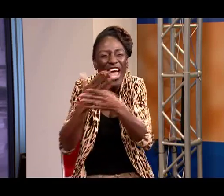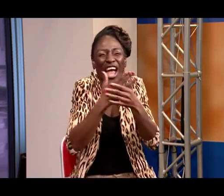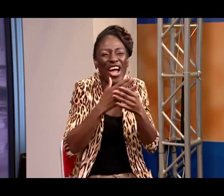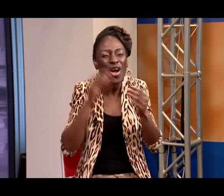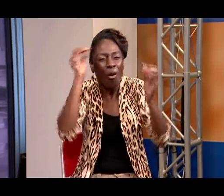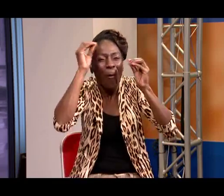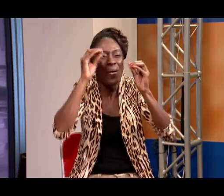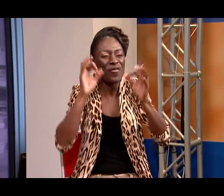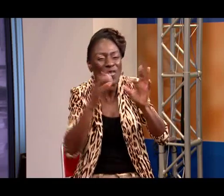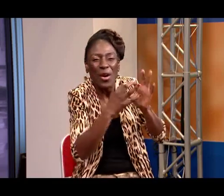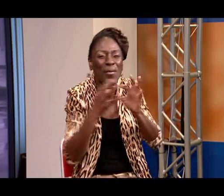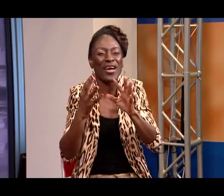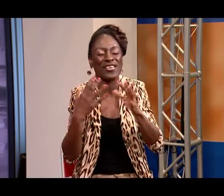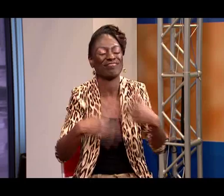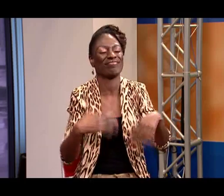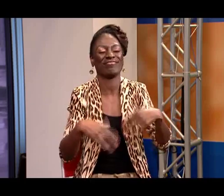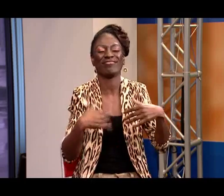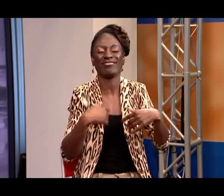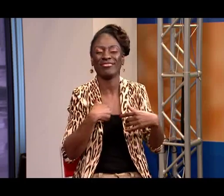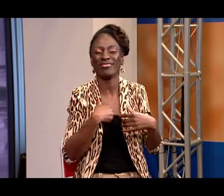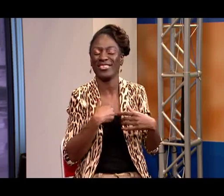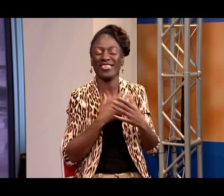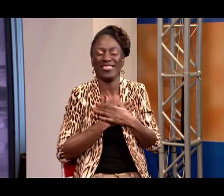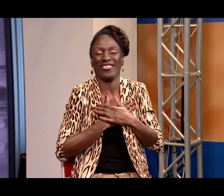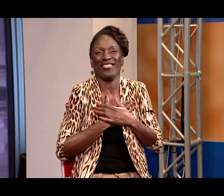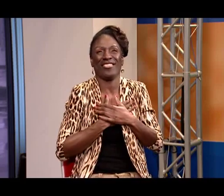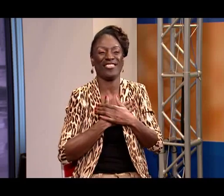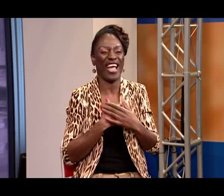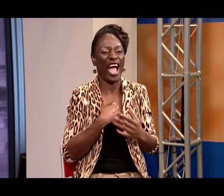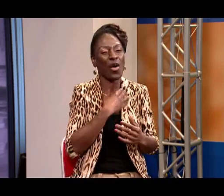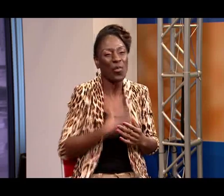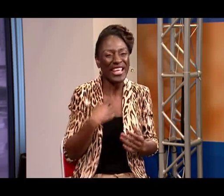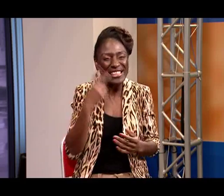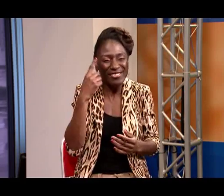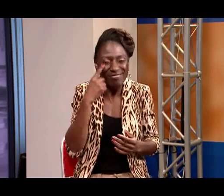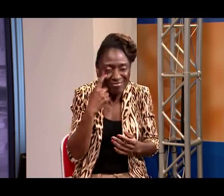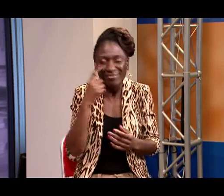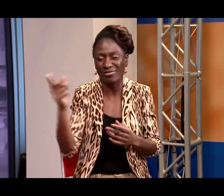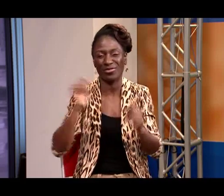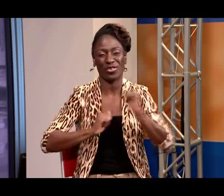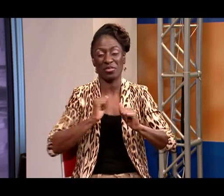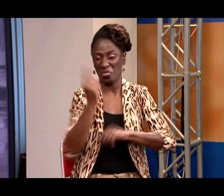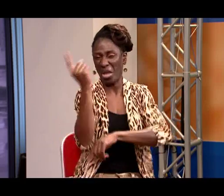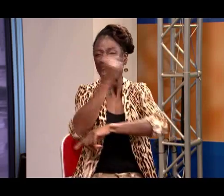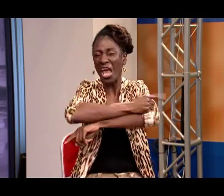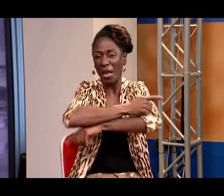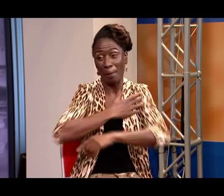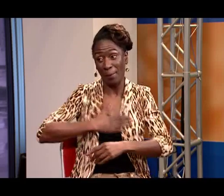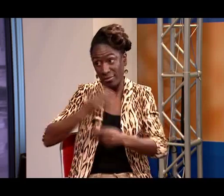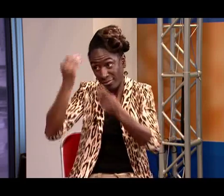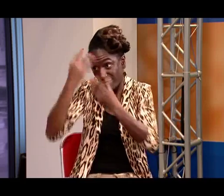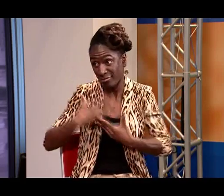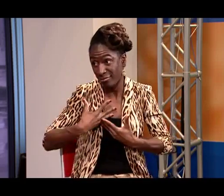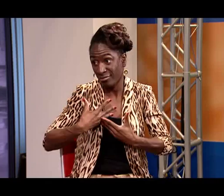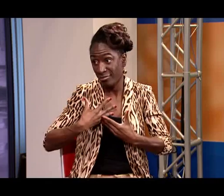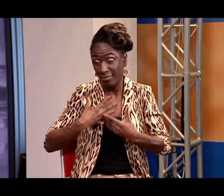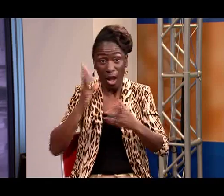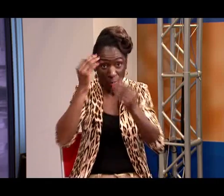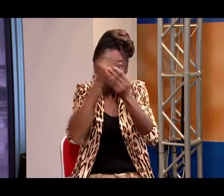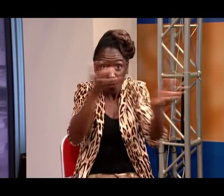seeing a clown working A deaf clown working It would just be fantastic I wish I could have saw your performance One day I will